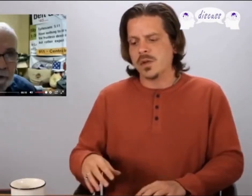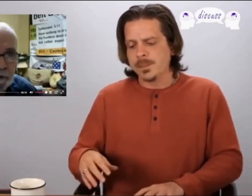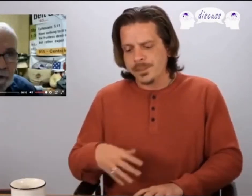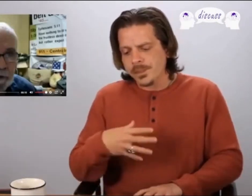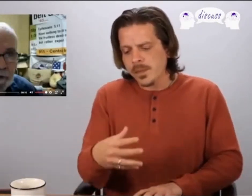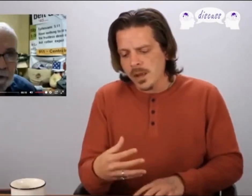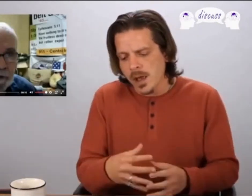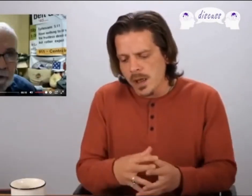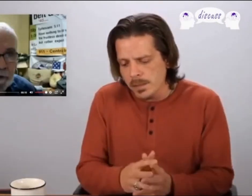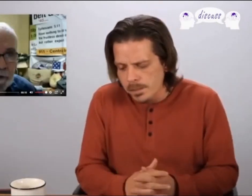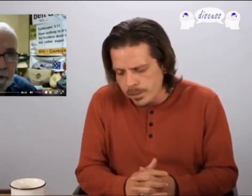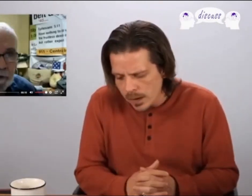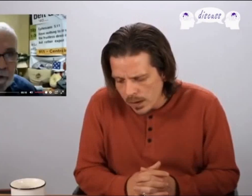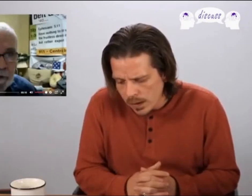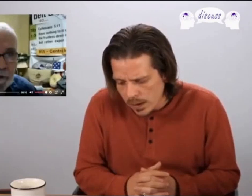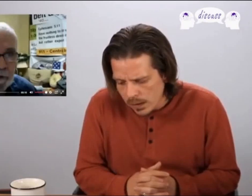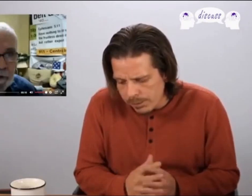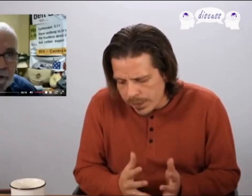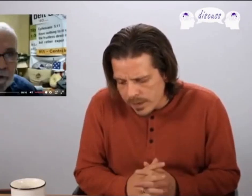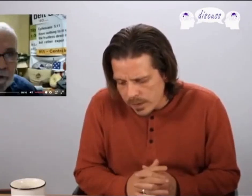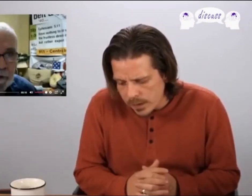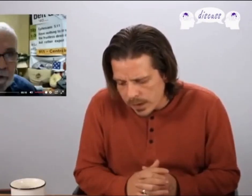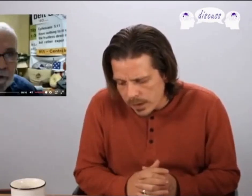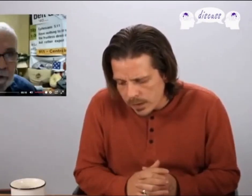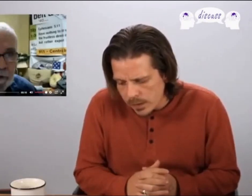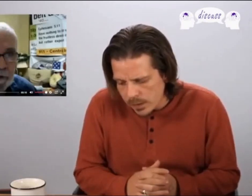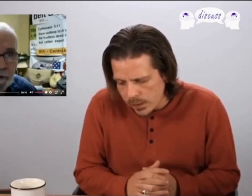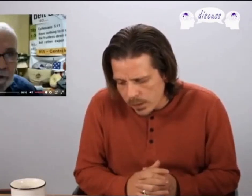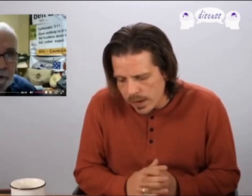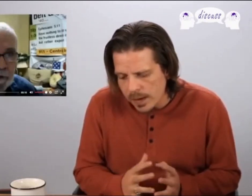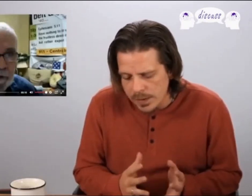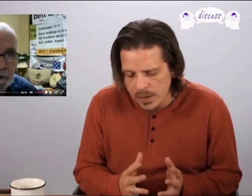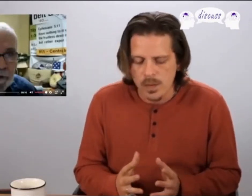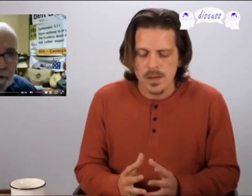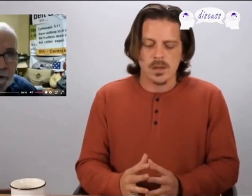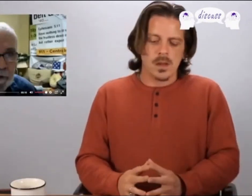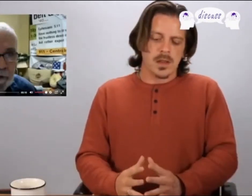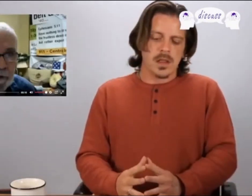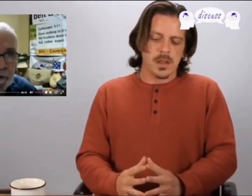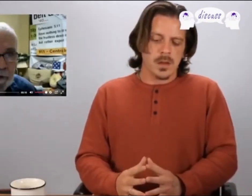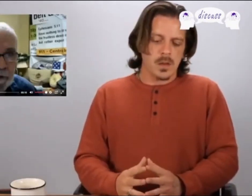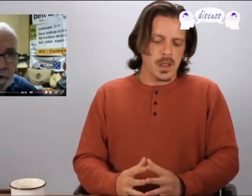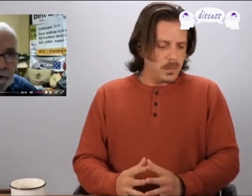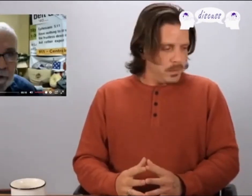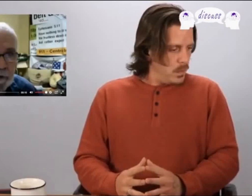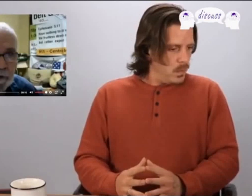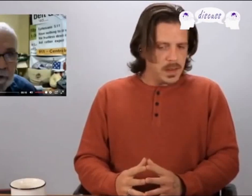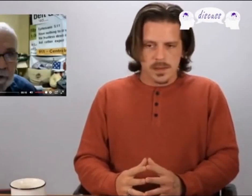basically what happened there was a long time ago what is I